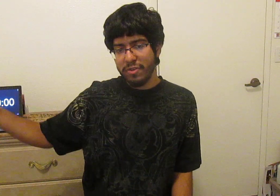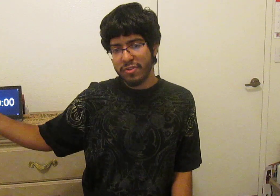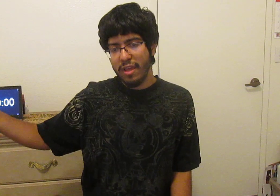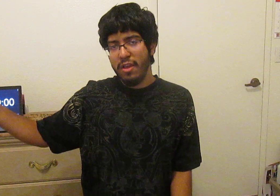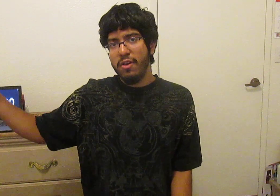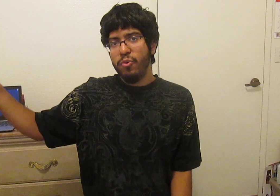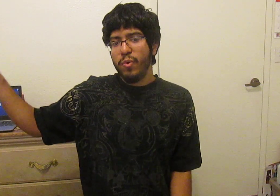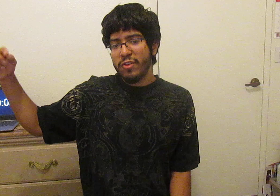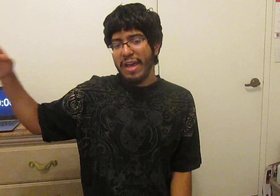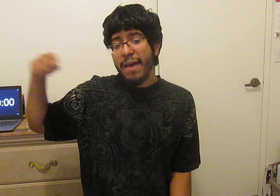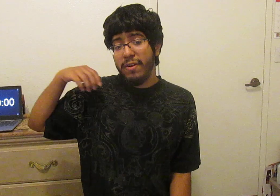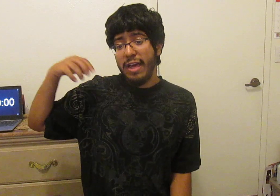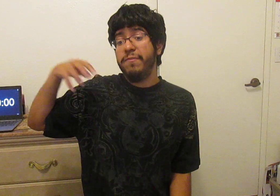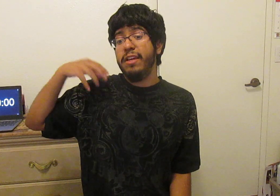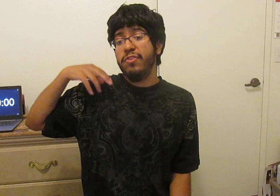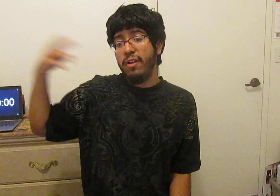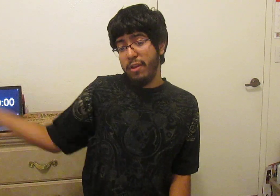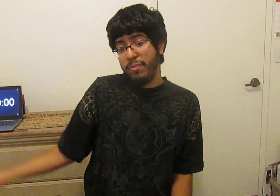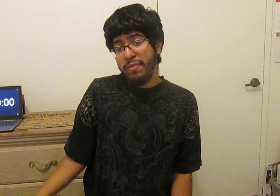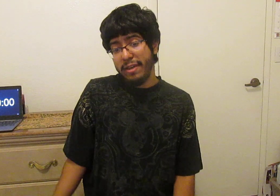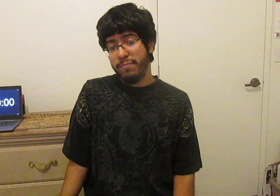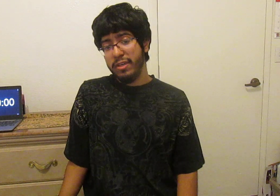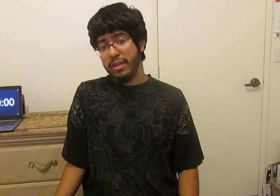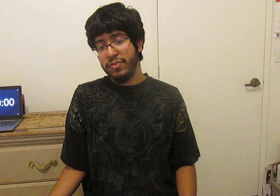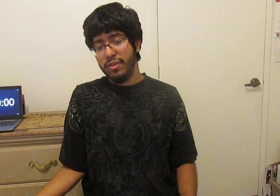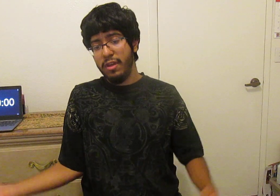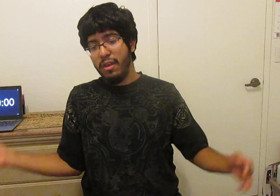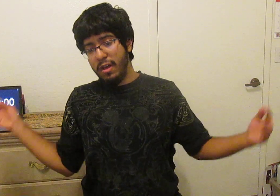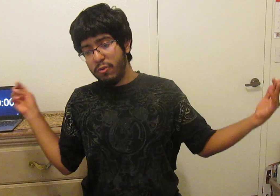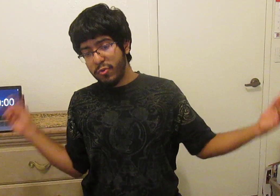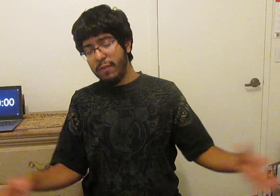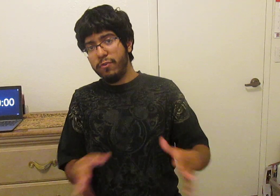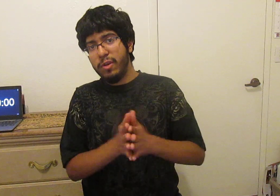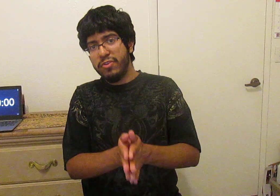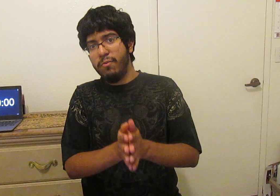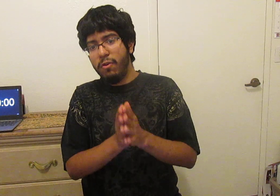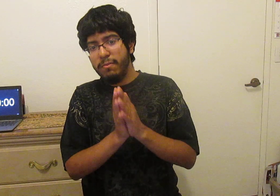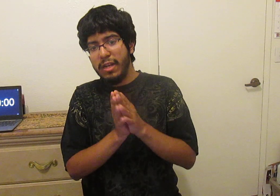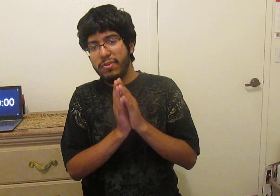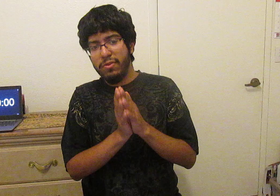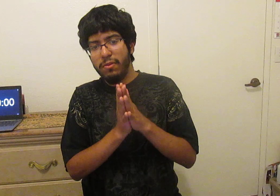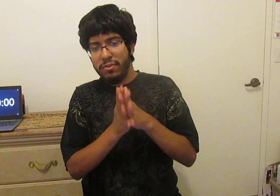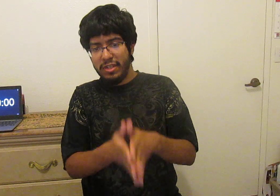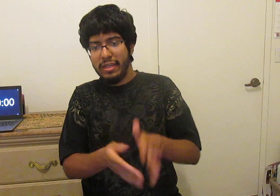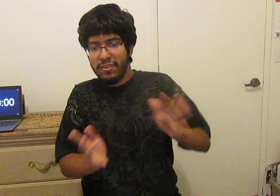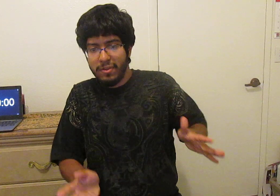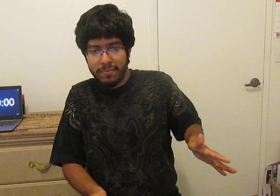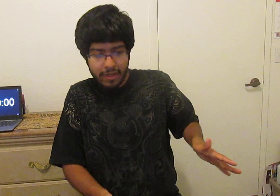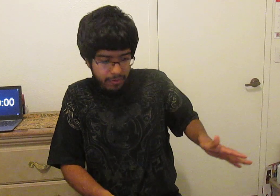the reason why I haven't I've taken so long to upload that is because I was waiting for troublesome old man episode 13 to get subtitled